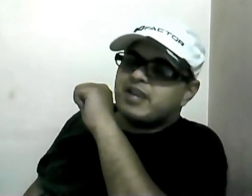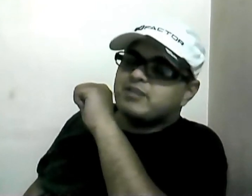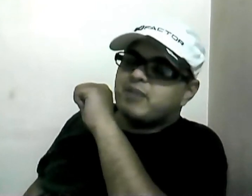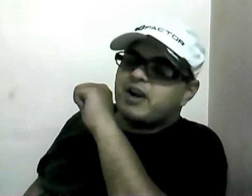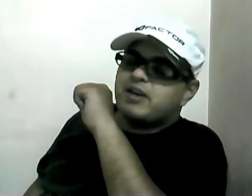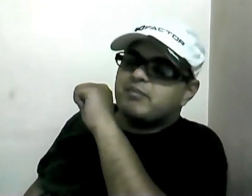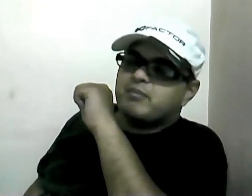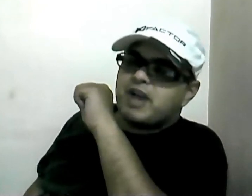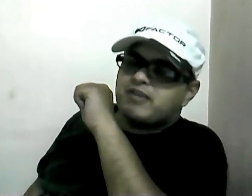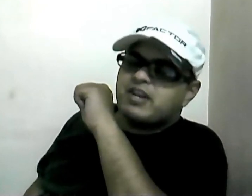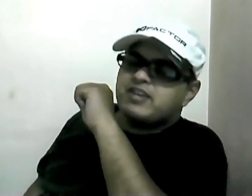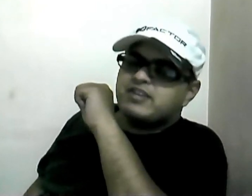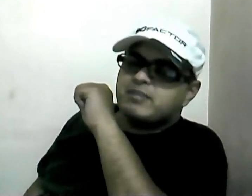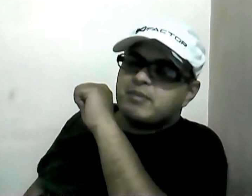part. Have a nice day. Bye-bye.